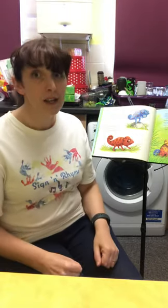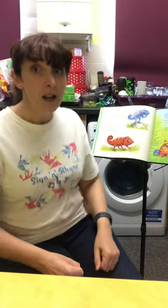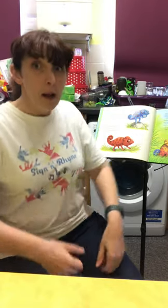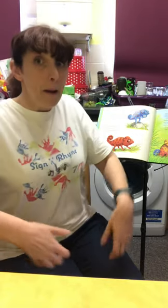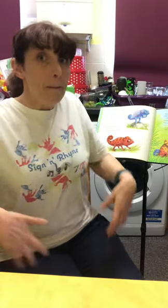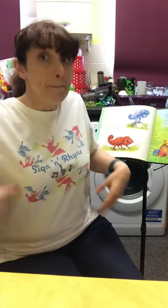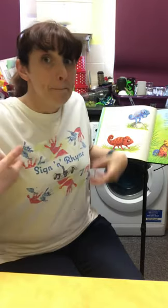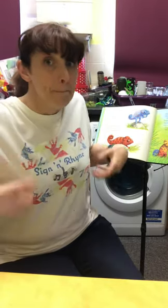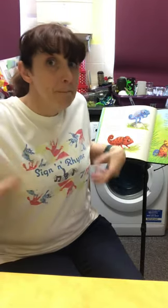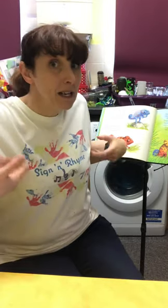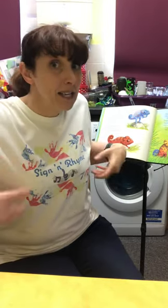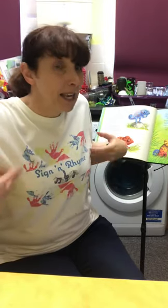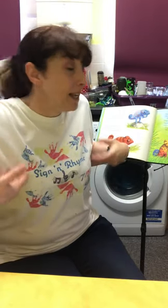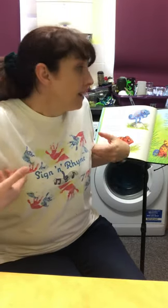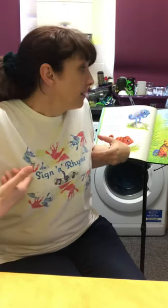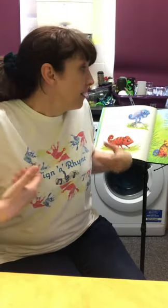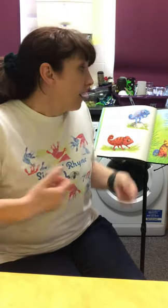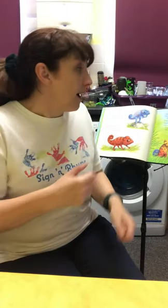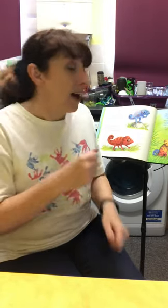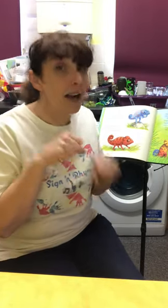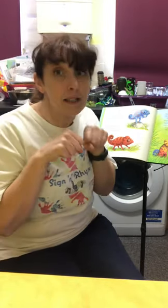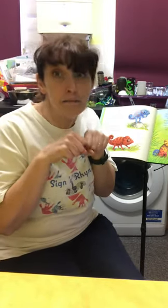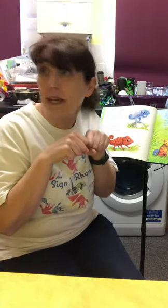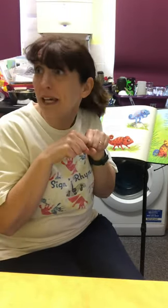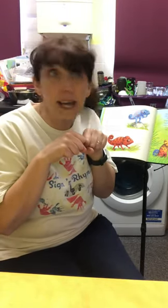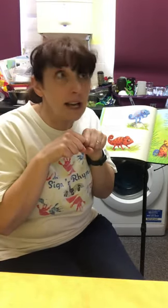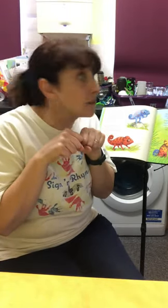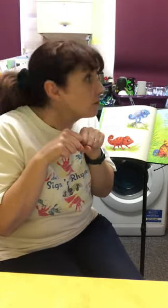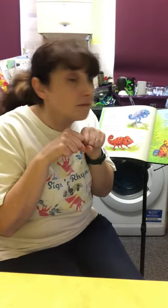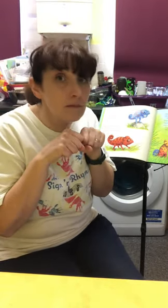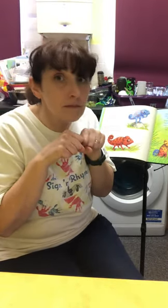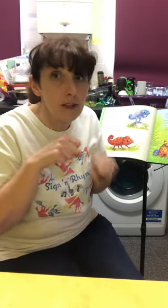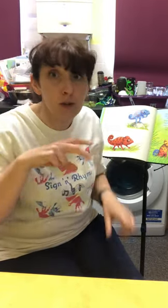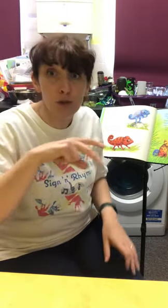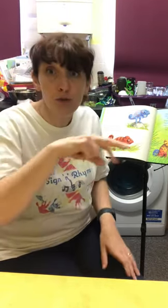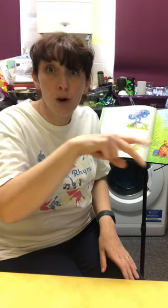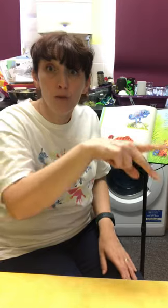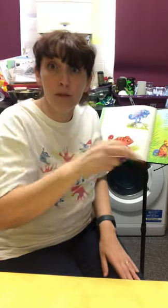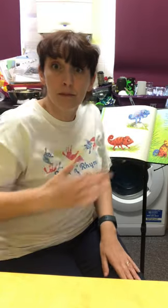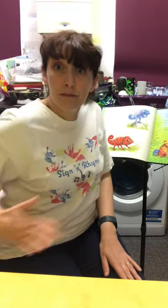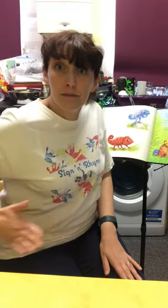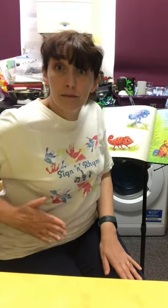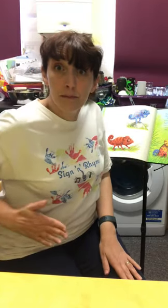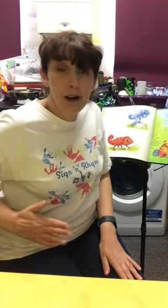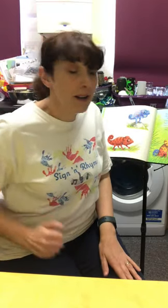Monkey and meerkat strolled by.